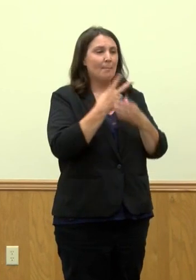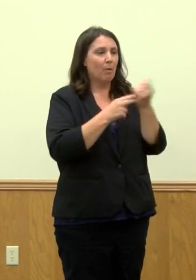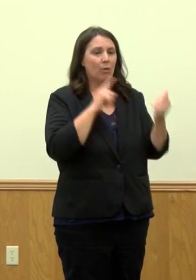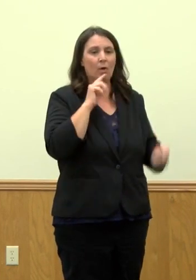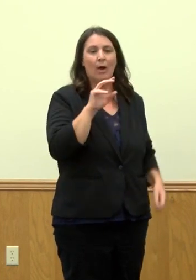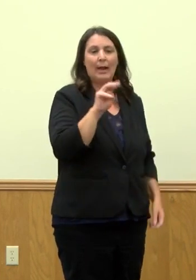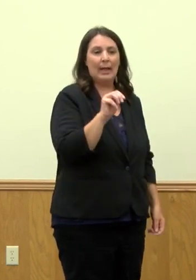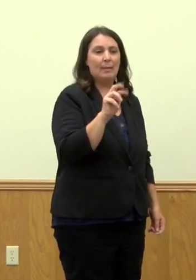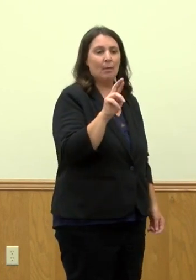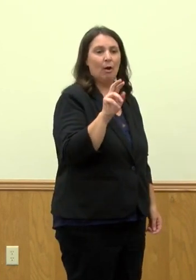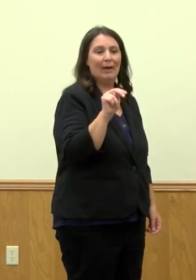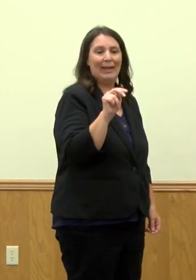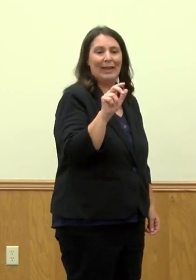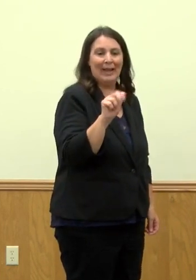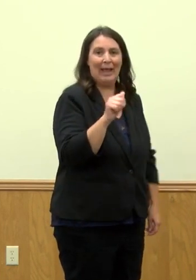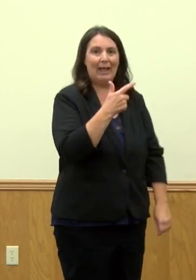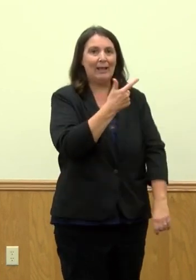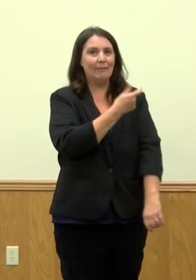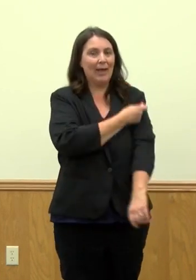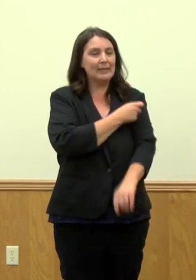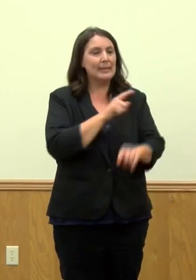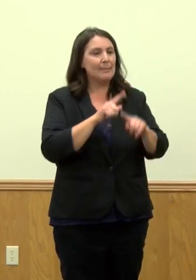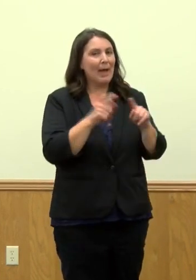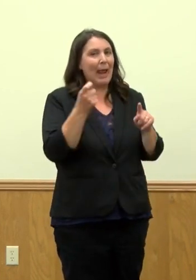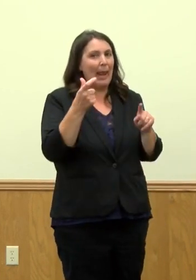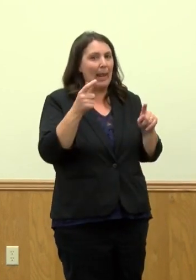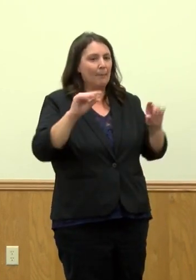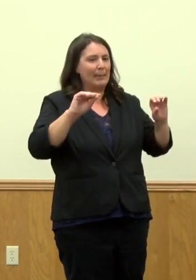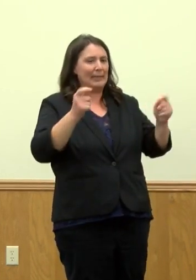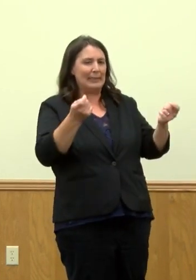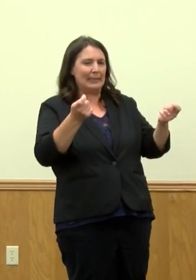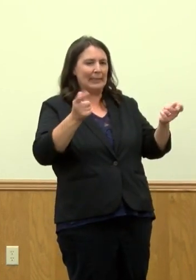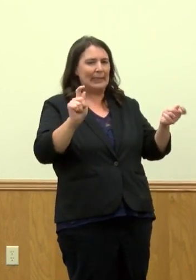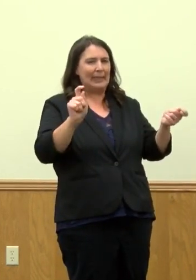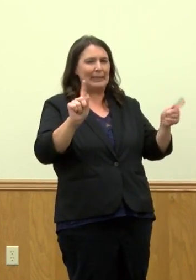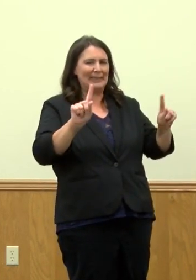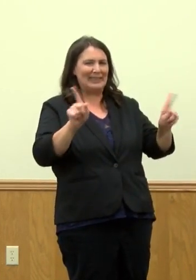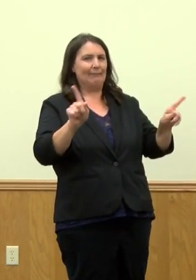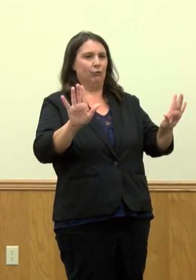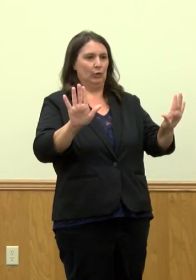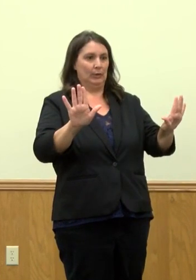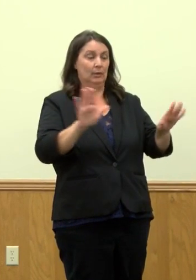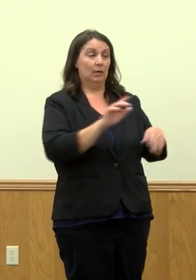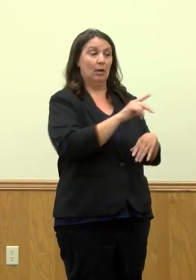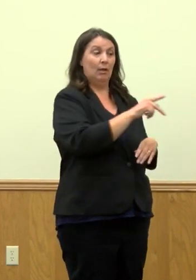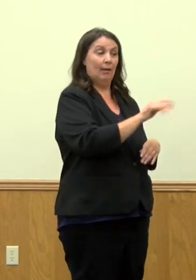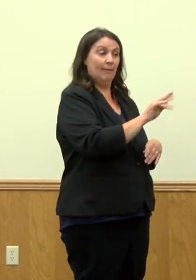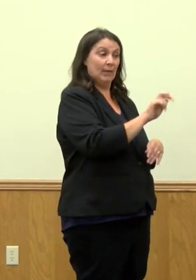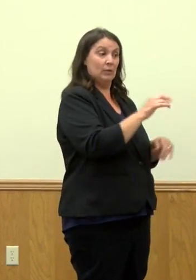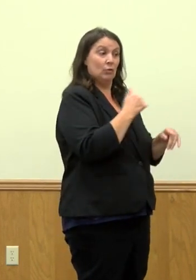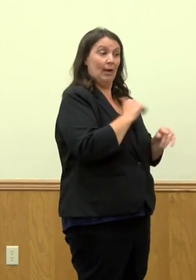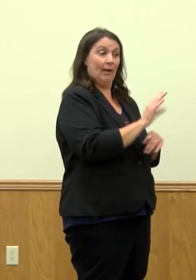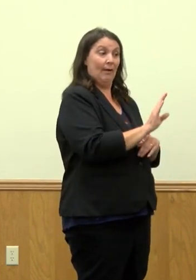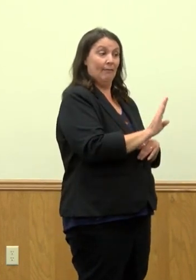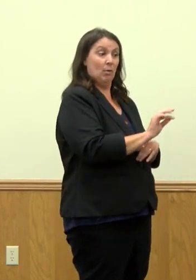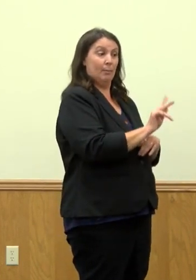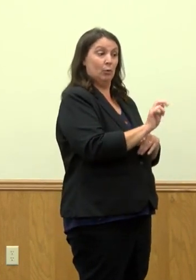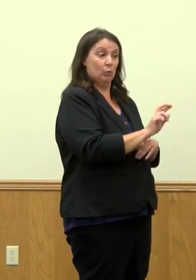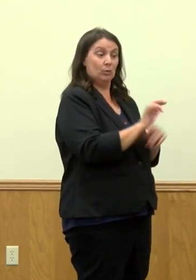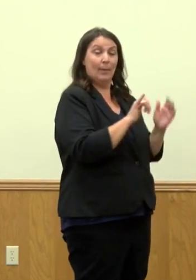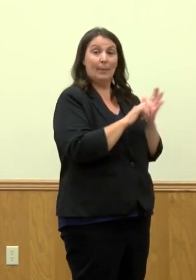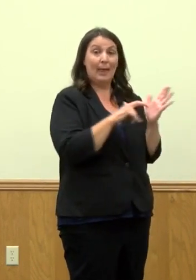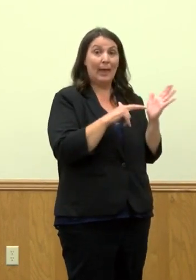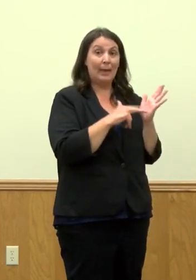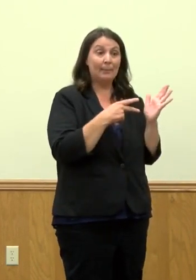are different. And so because you've got Moderna and Pfizer's offering boosters right now, it doesn't mean that one,